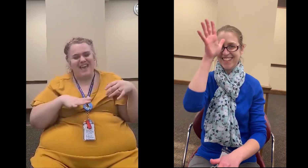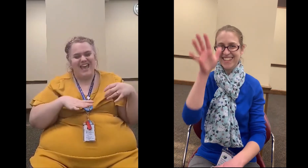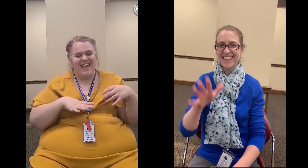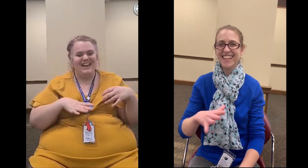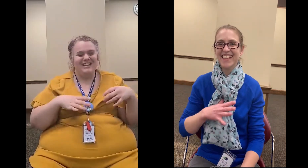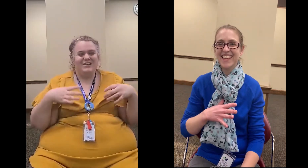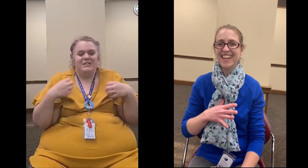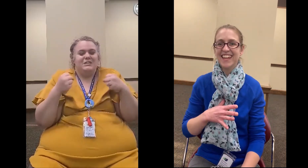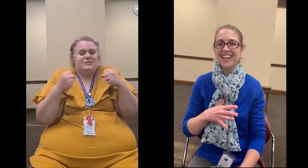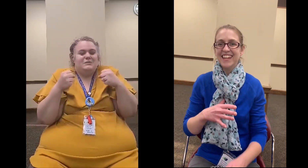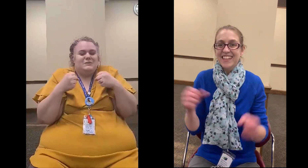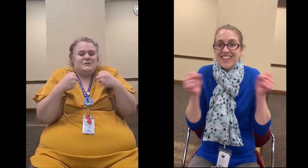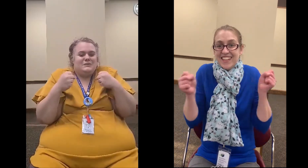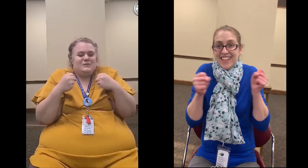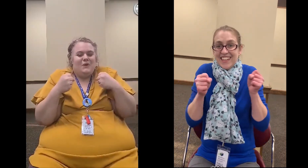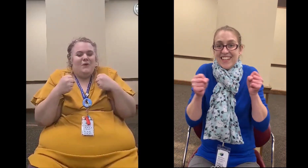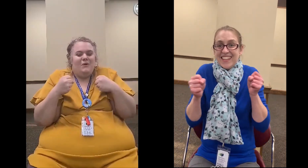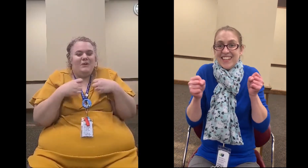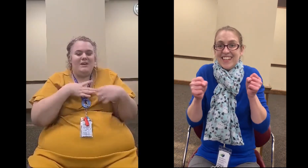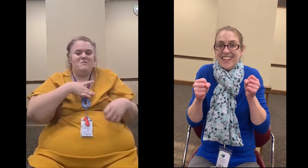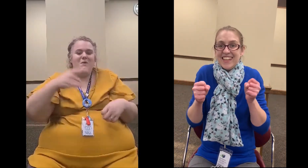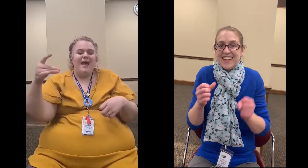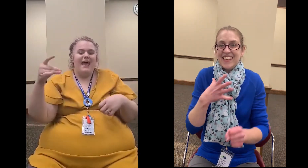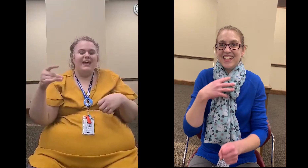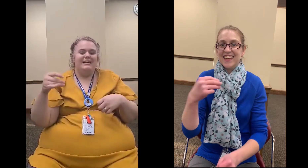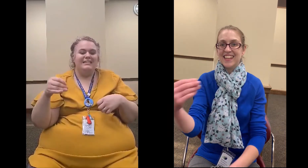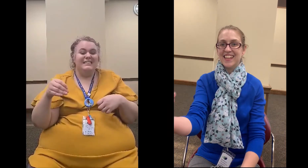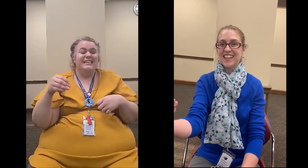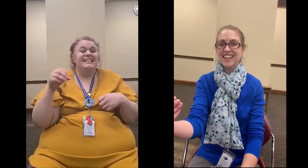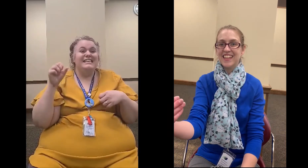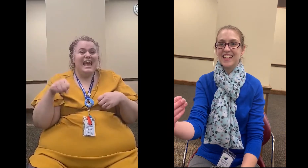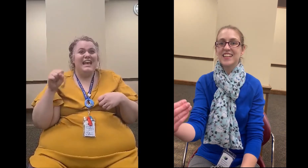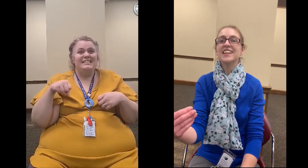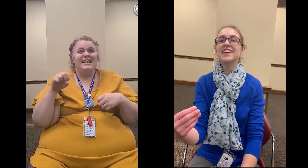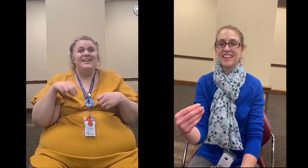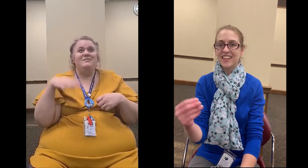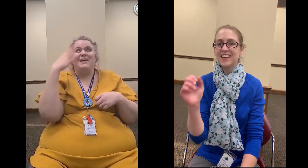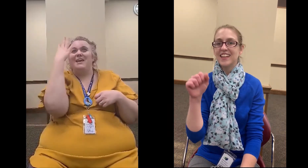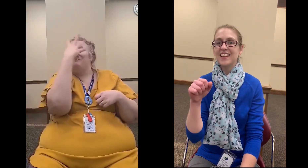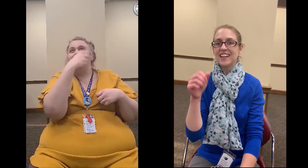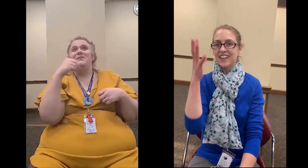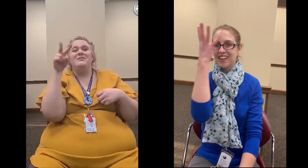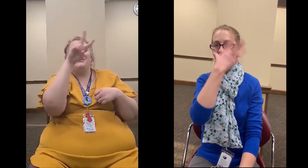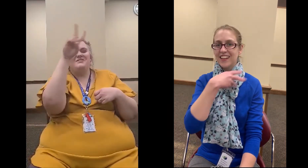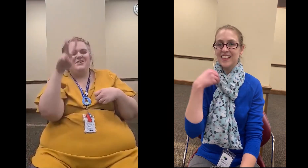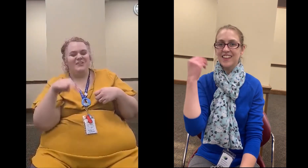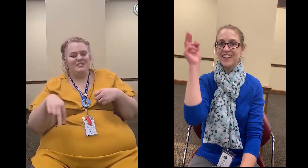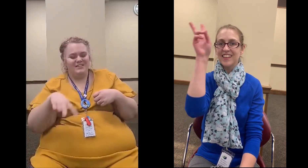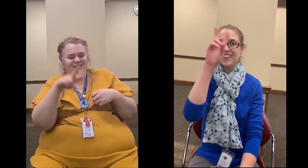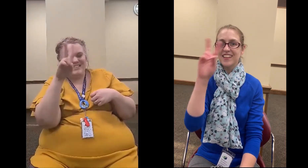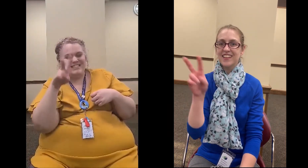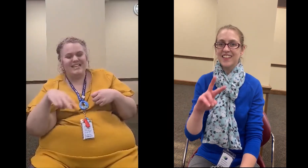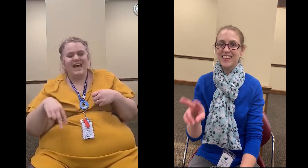oh cold and white yes it'll be a beautiful sight